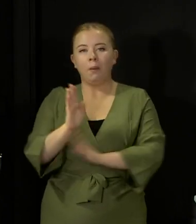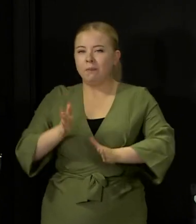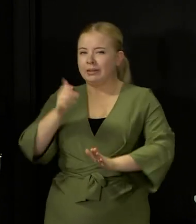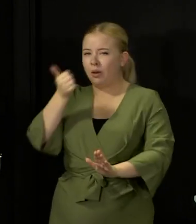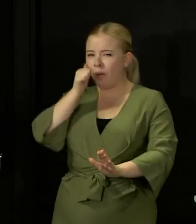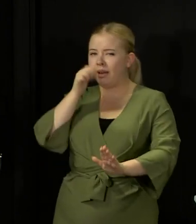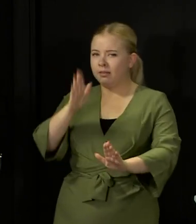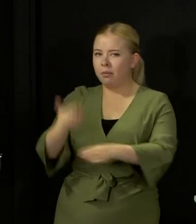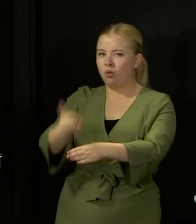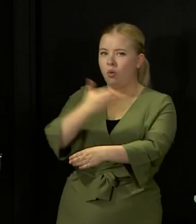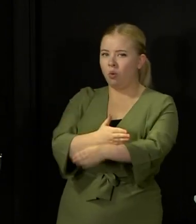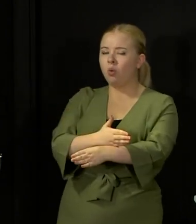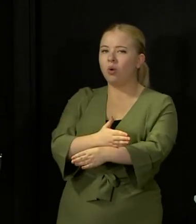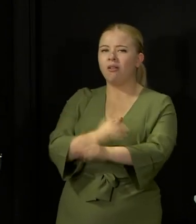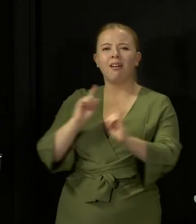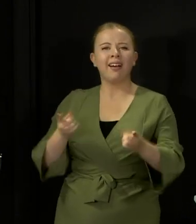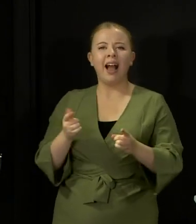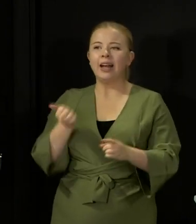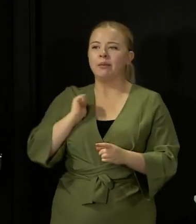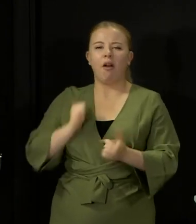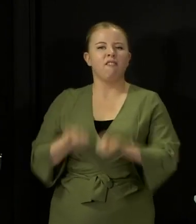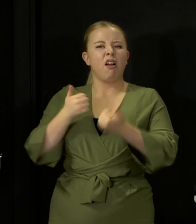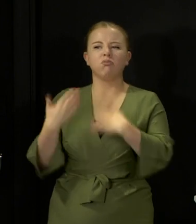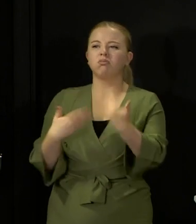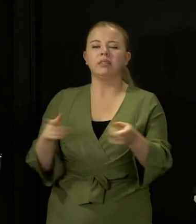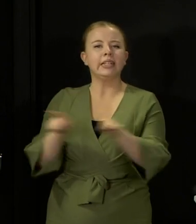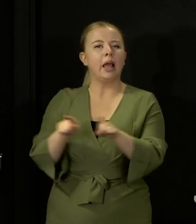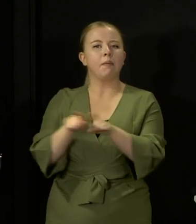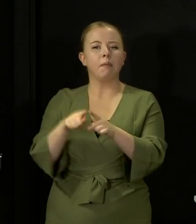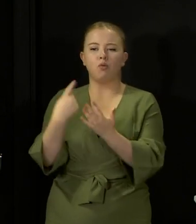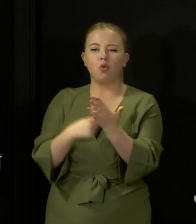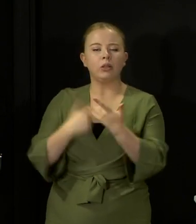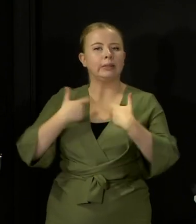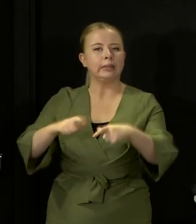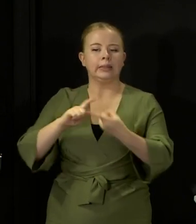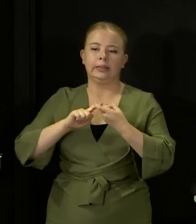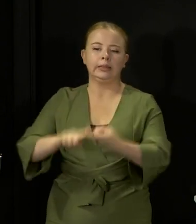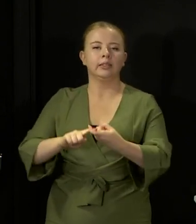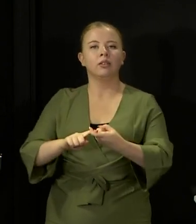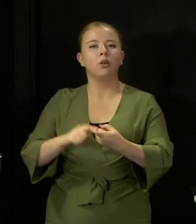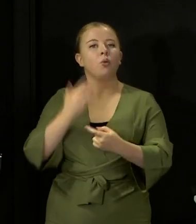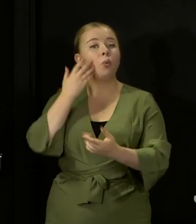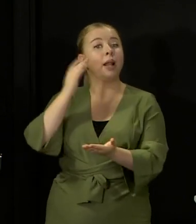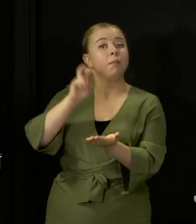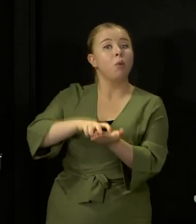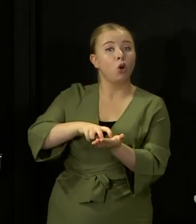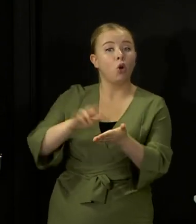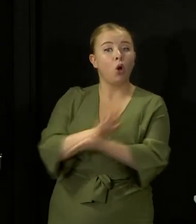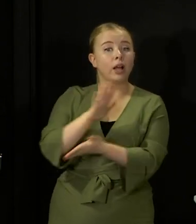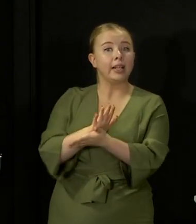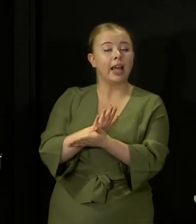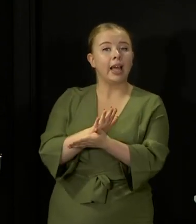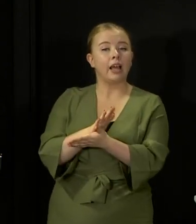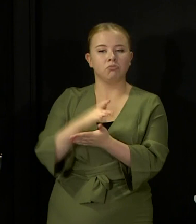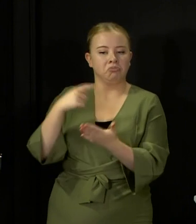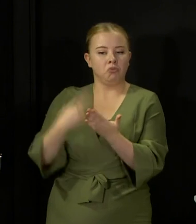you heard me say this last week, you cannot assume that the rules and regulations applying to or in your destination when you book a holiday will